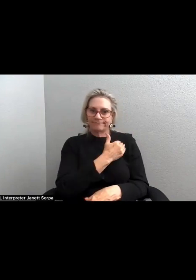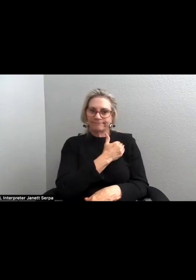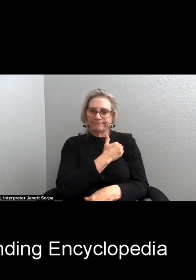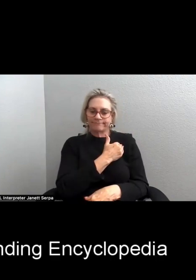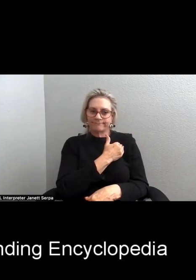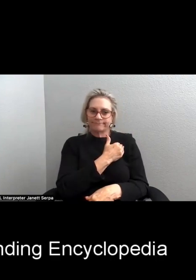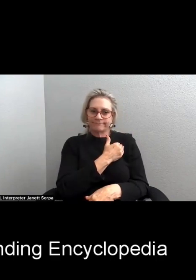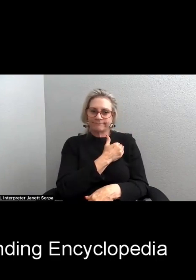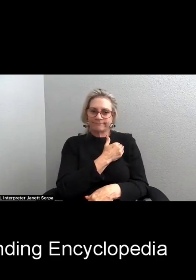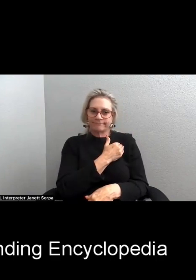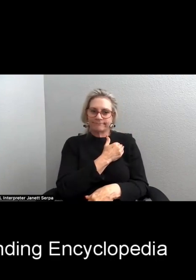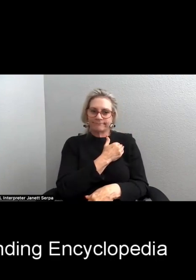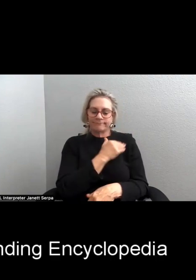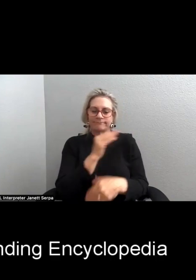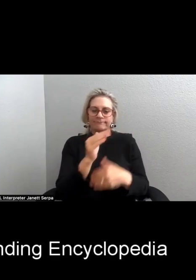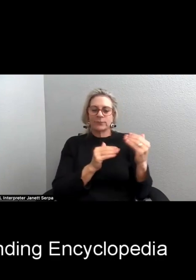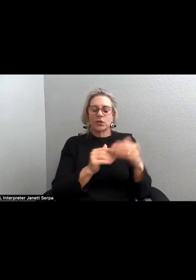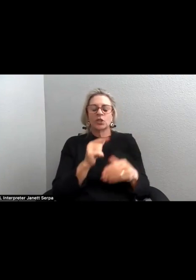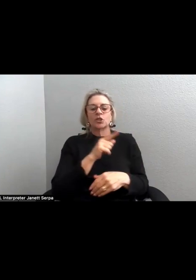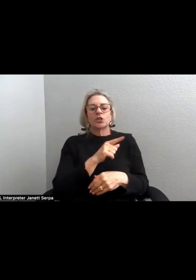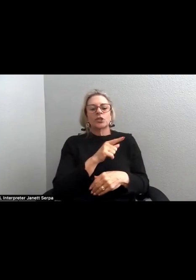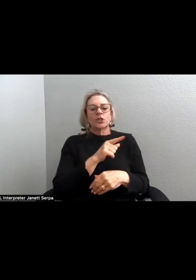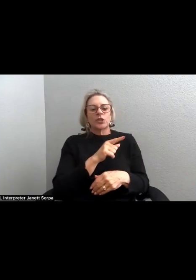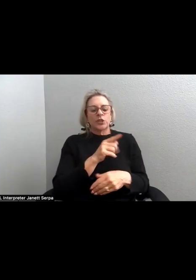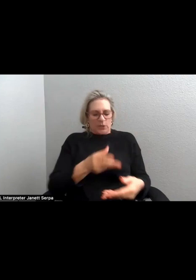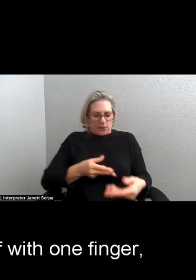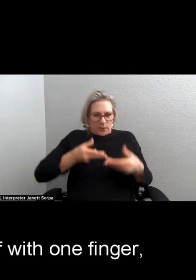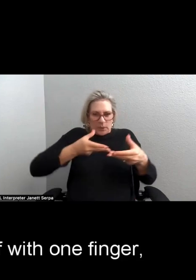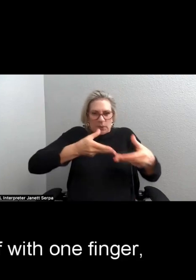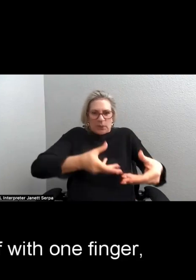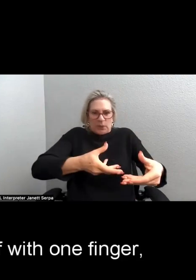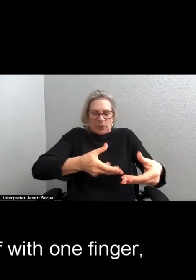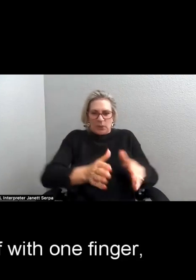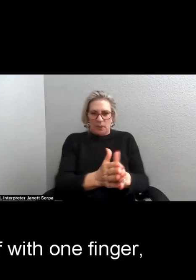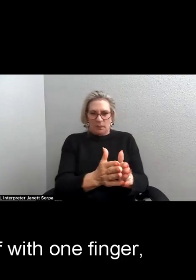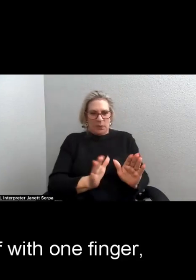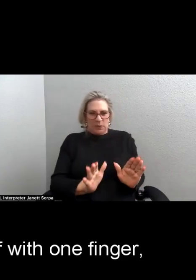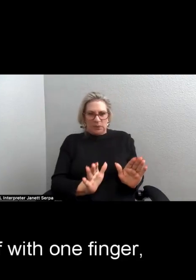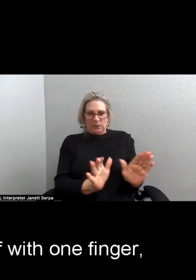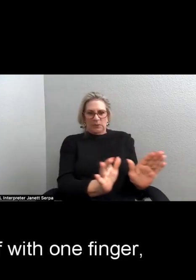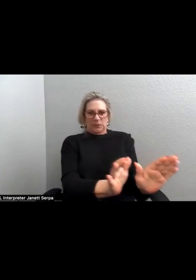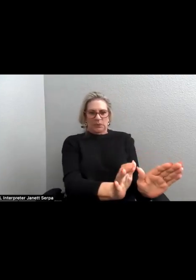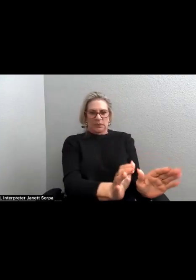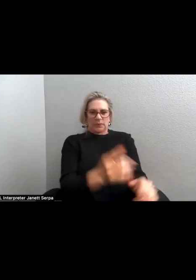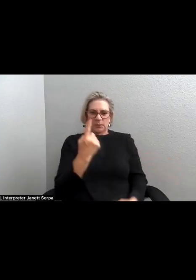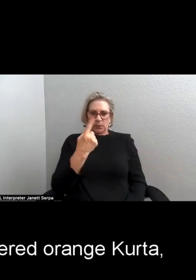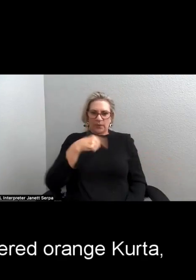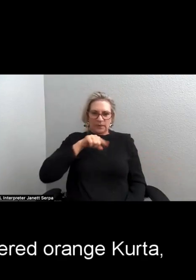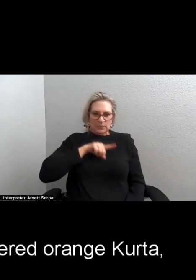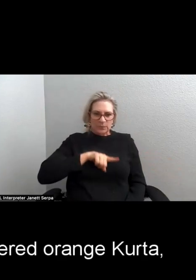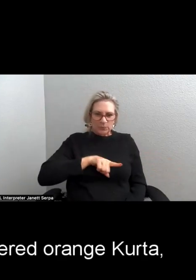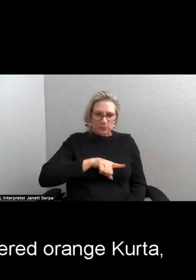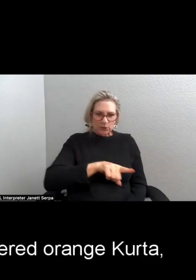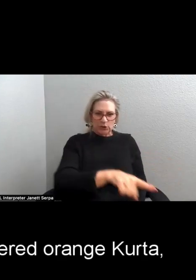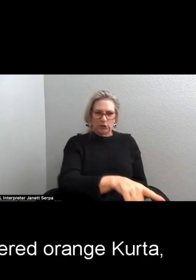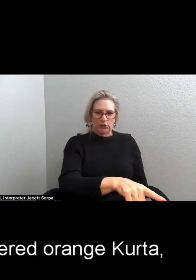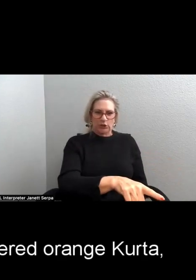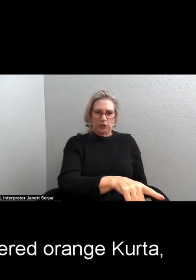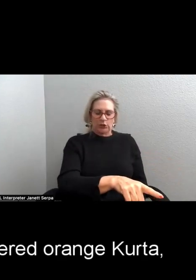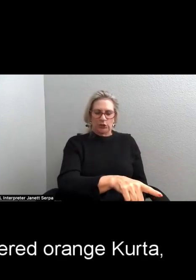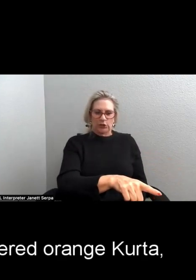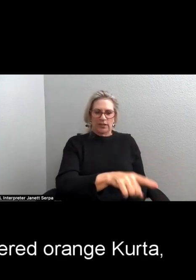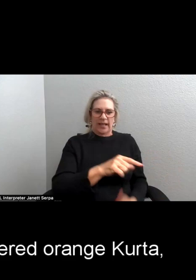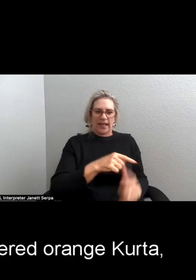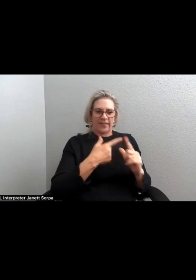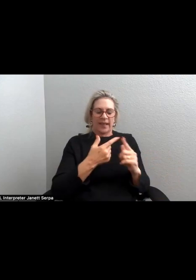She moves the offending encyclopedia away from herself with one finger, studies my embroidered